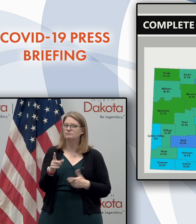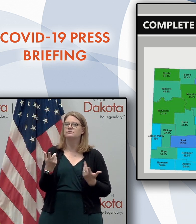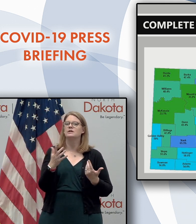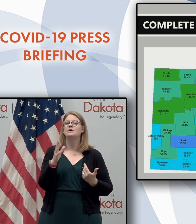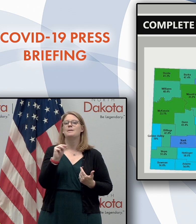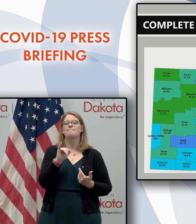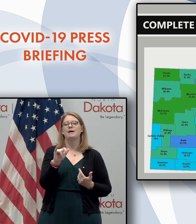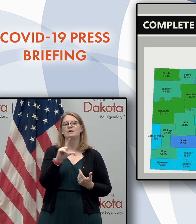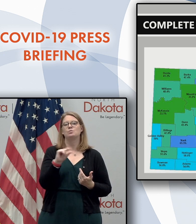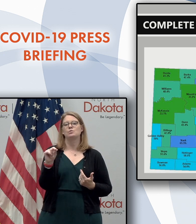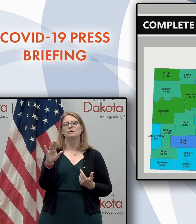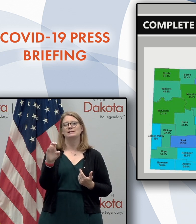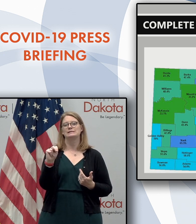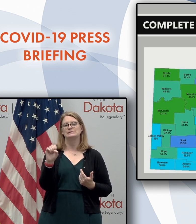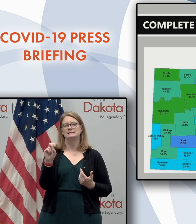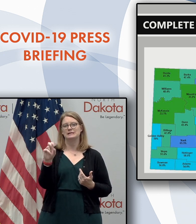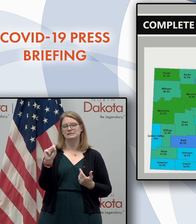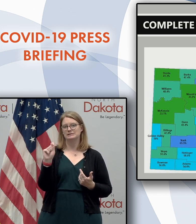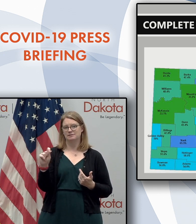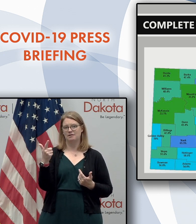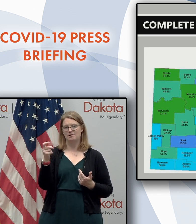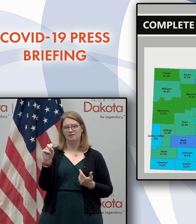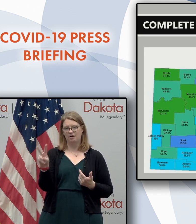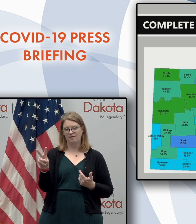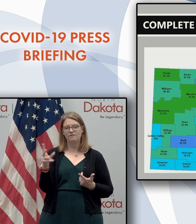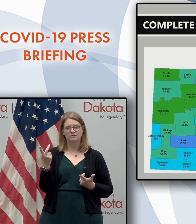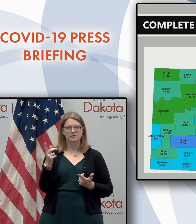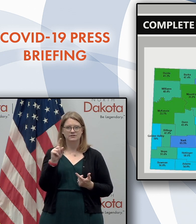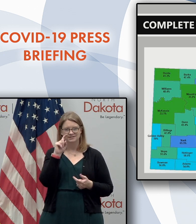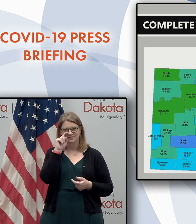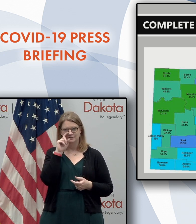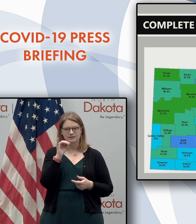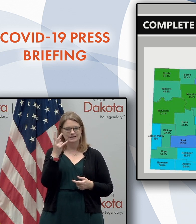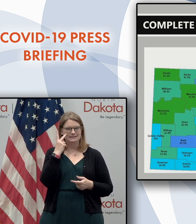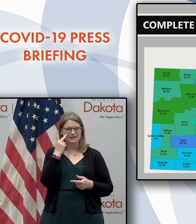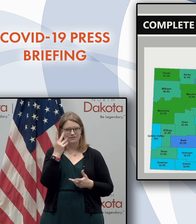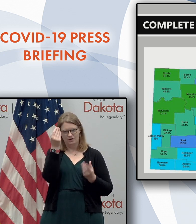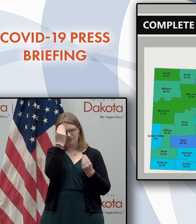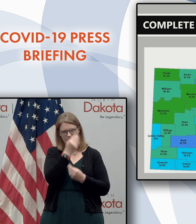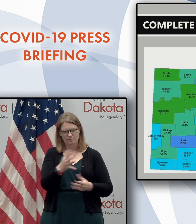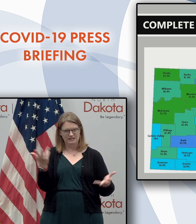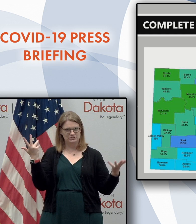my2020census.gov and check to see if your information is complete.